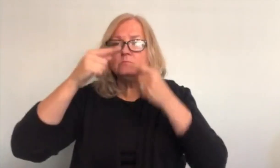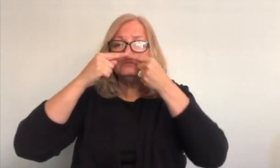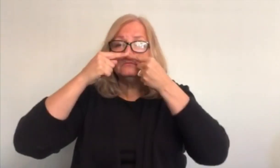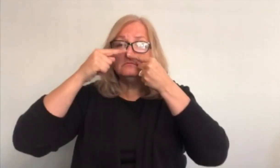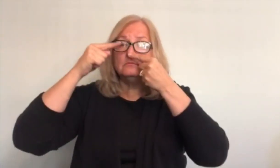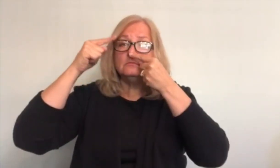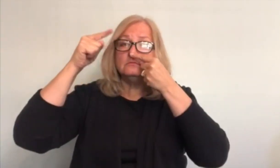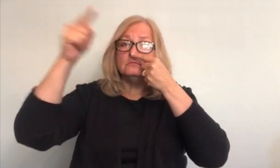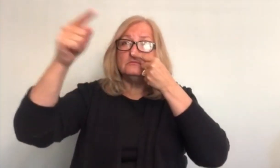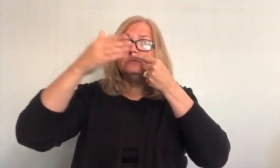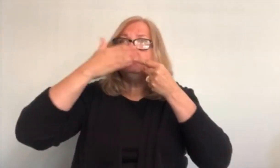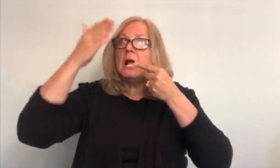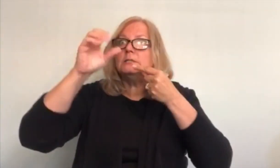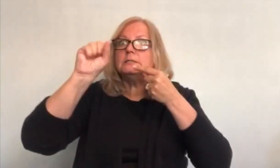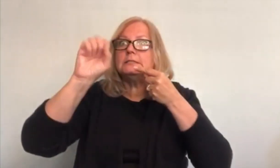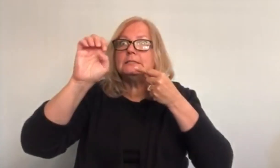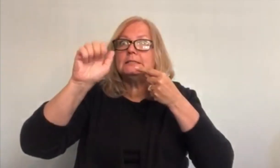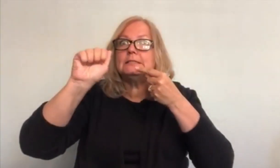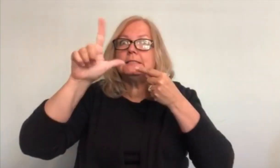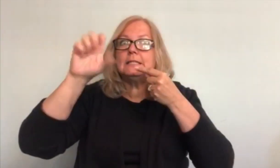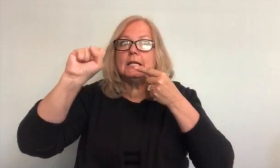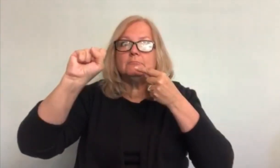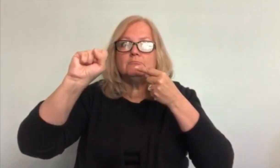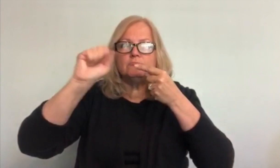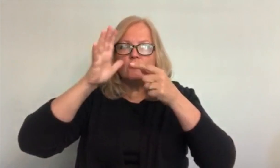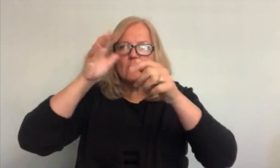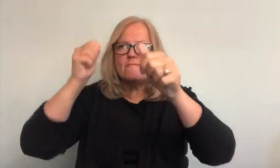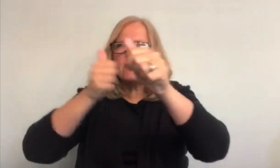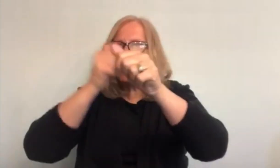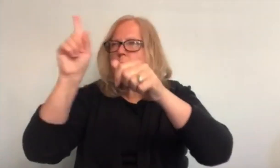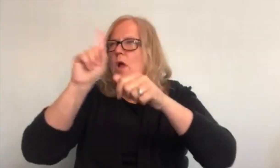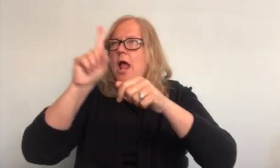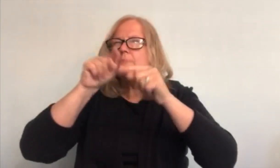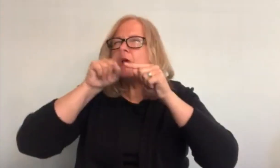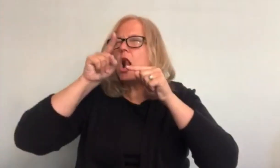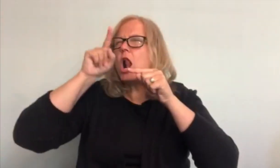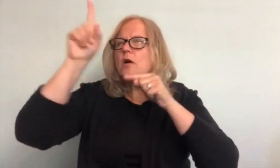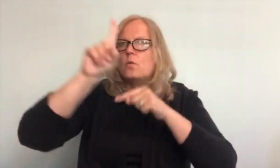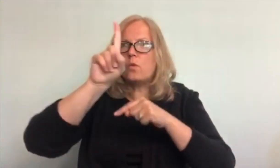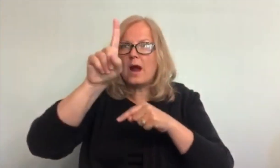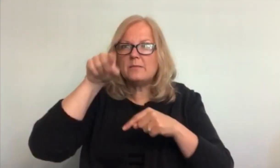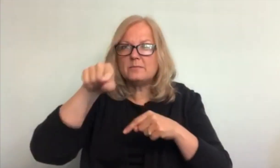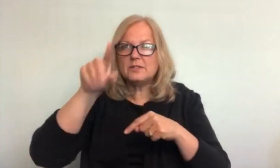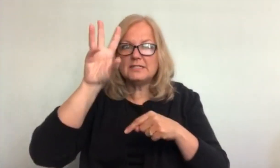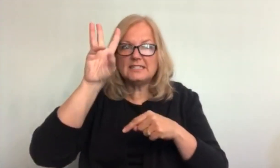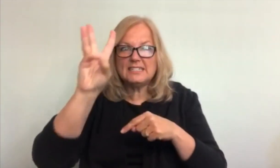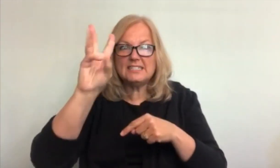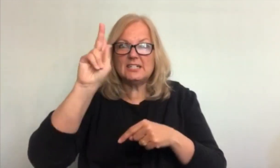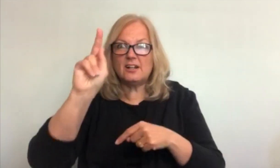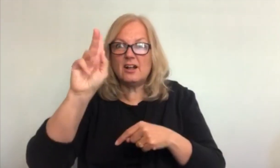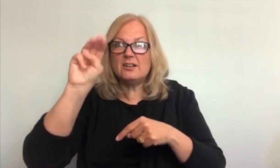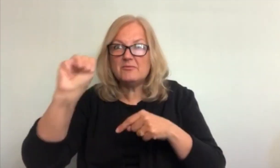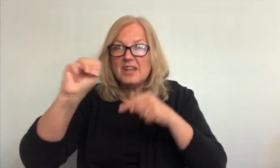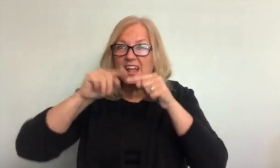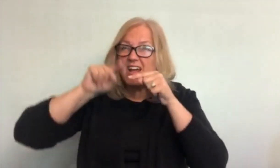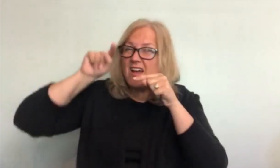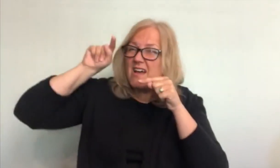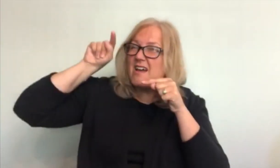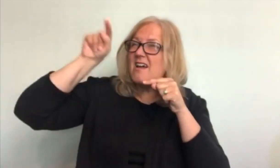Polar bears also have an excellent sense of smell with the ability to detect seals nearly 1.6 kilometers